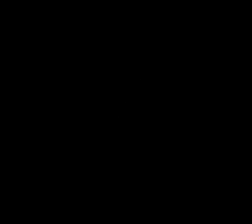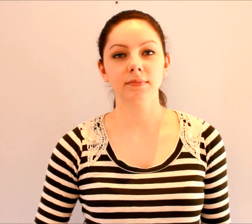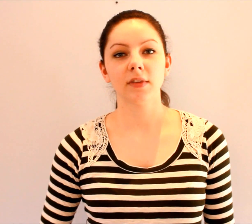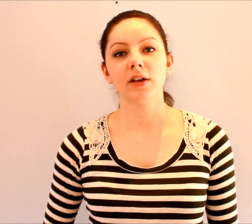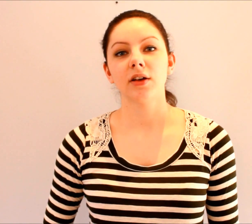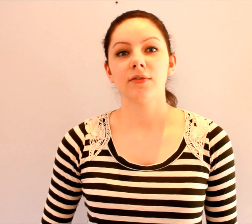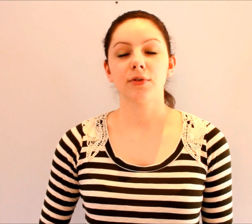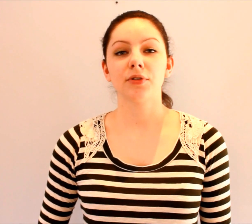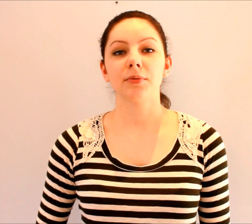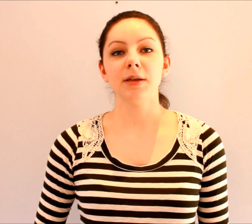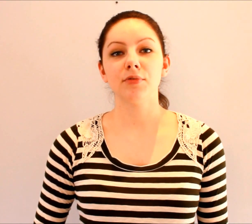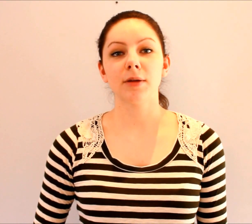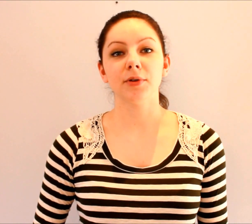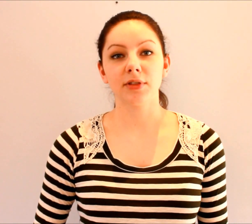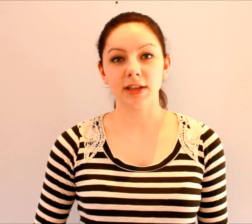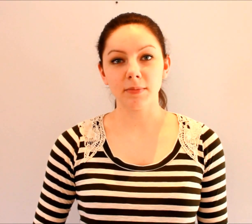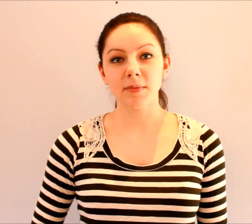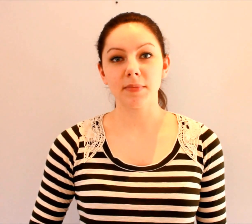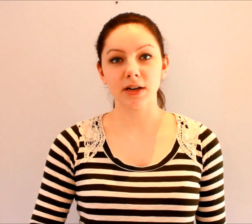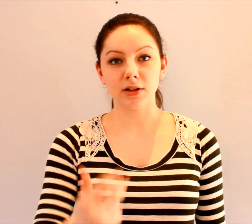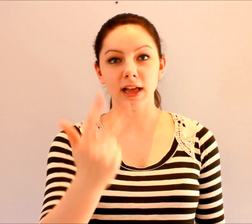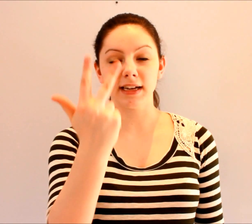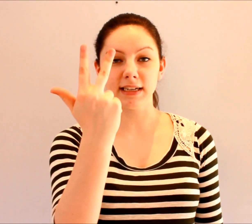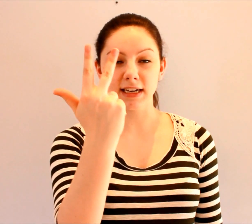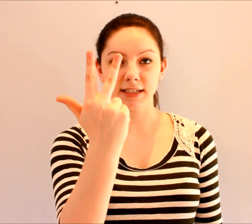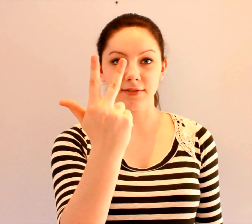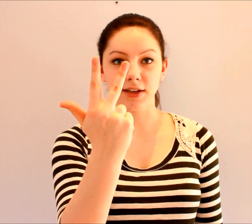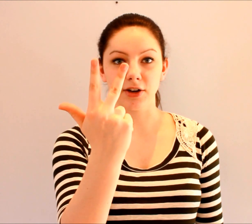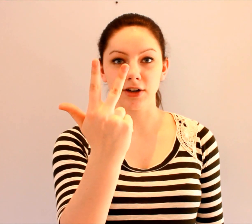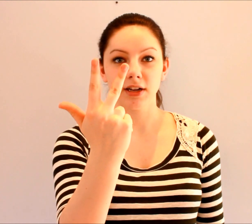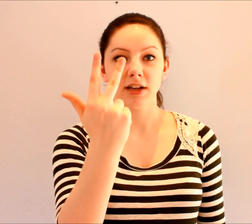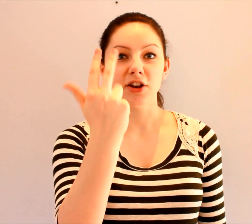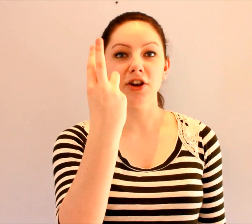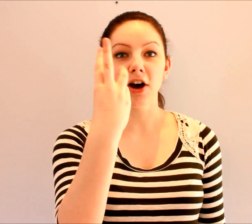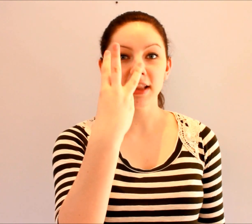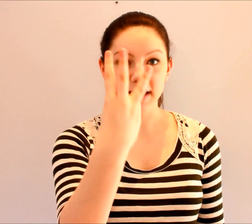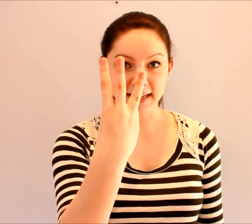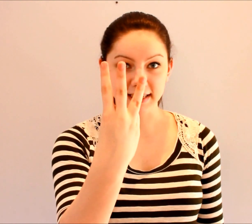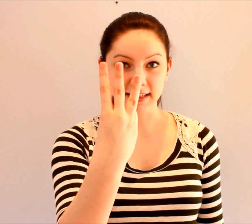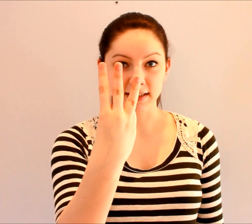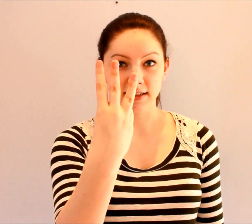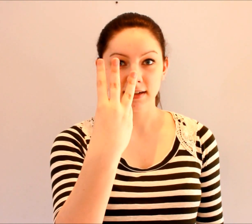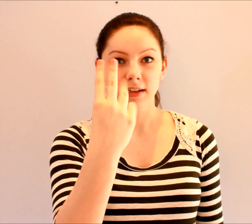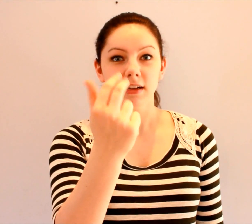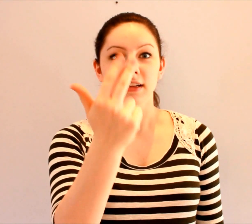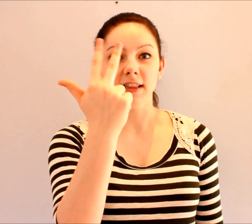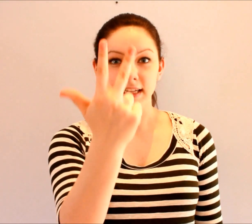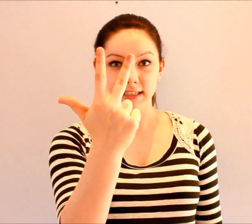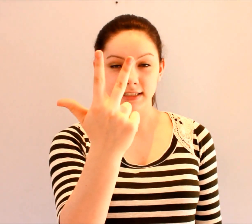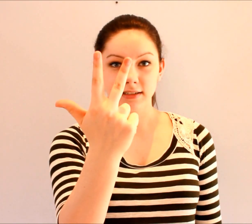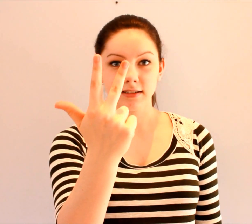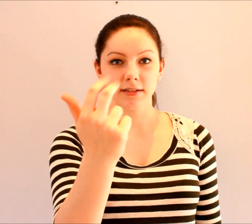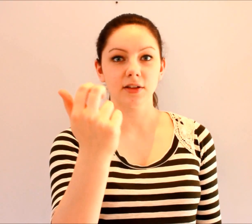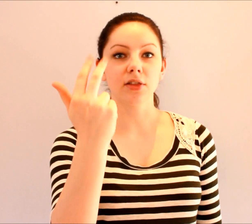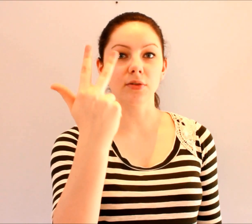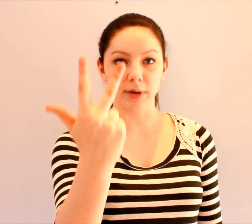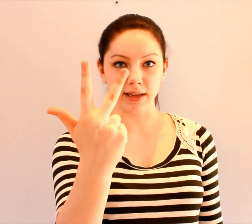For three, put up your thumb, middle and index finger. Not this. This. Three.